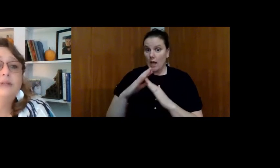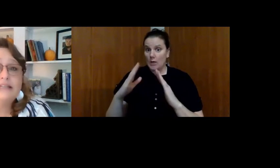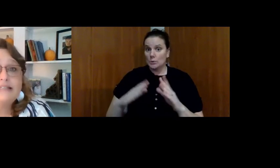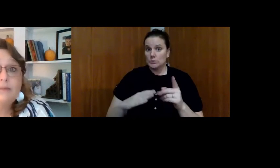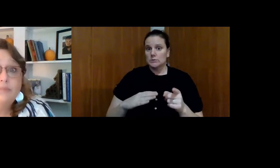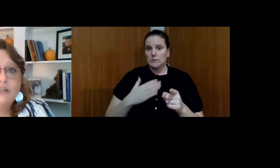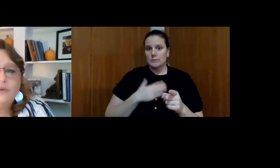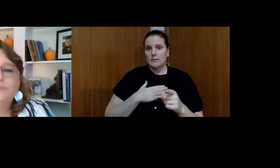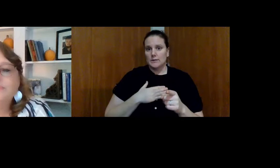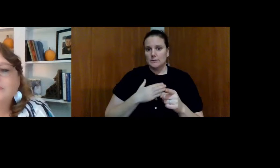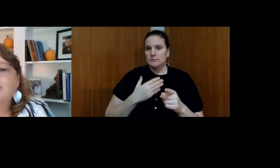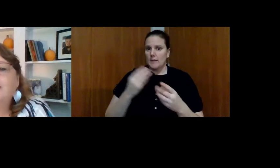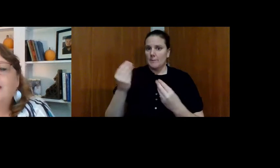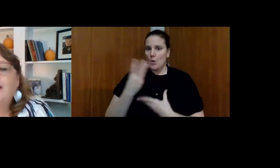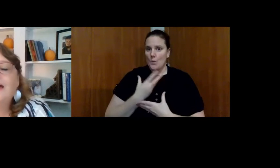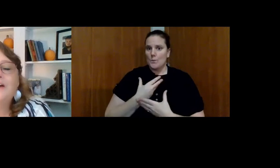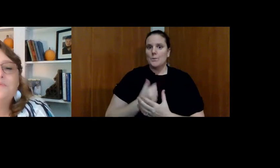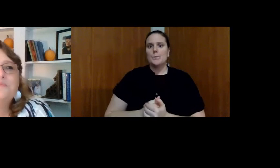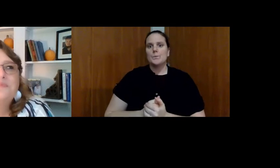please let me know.